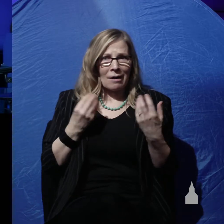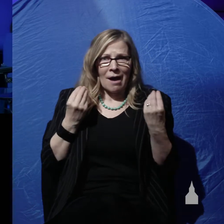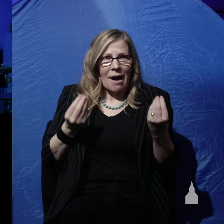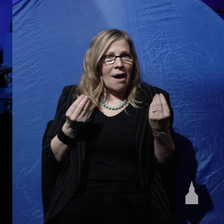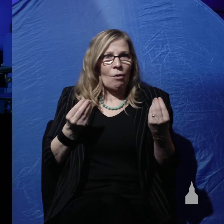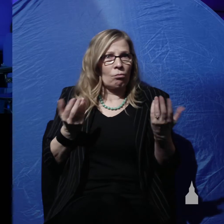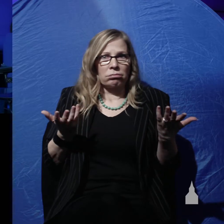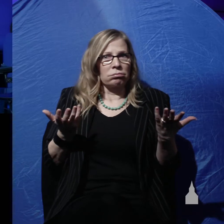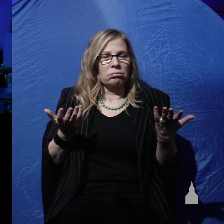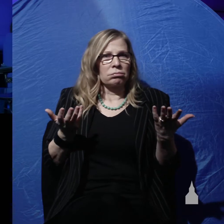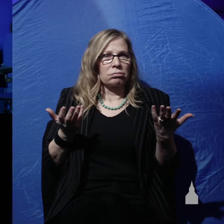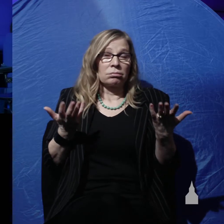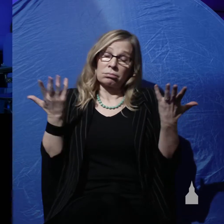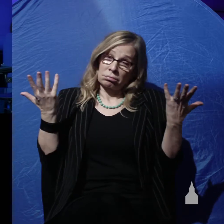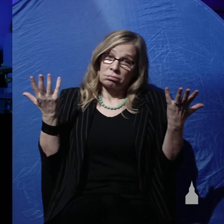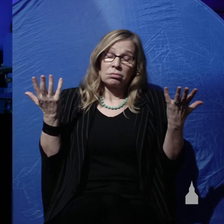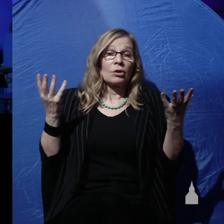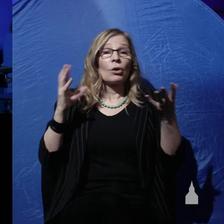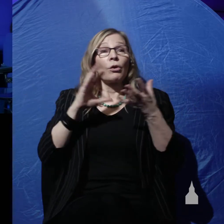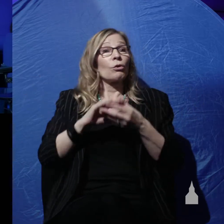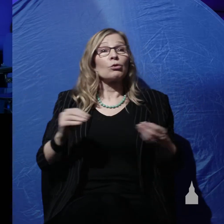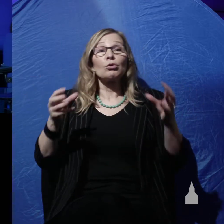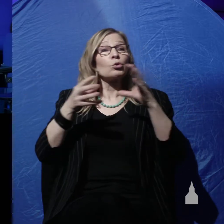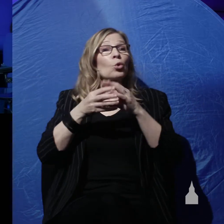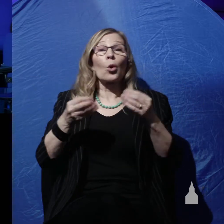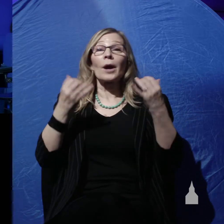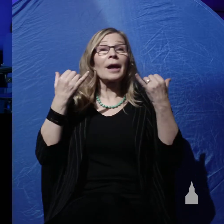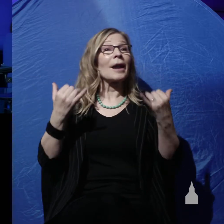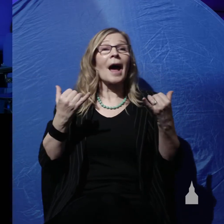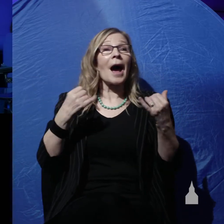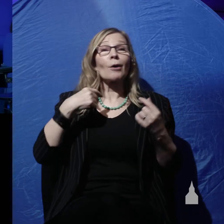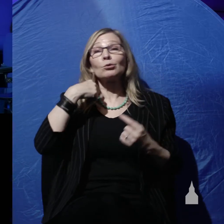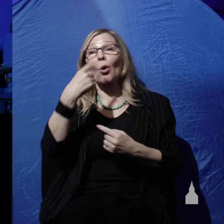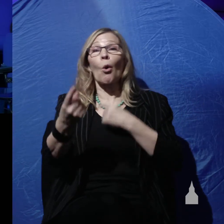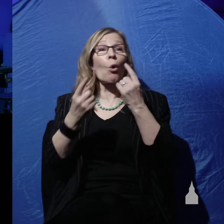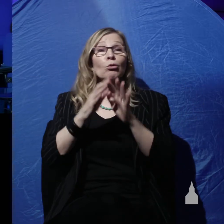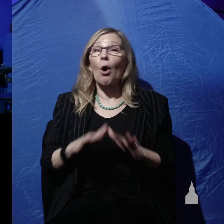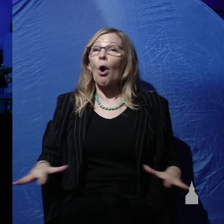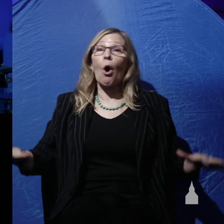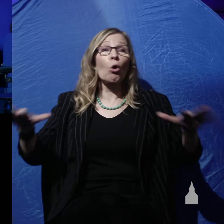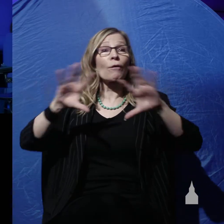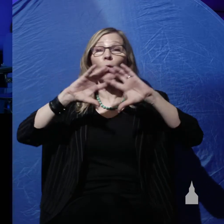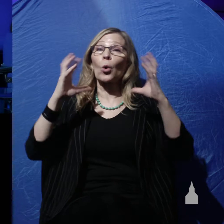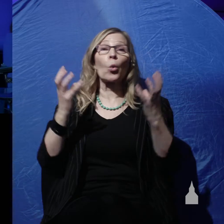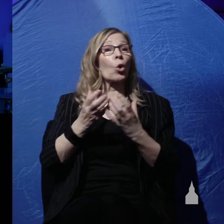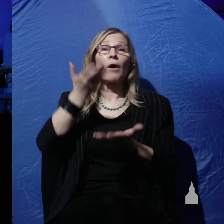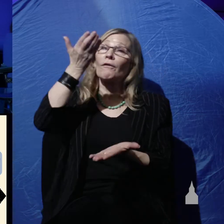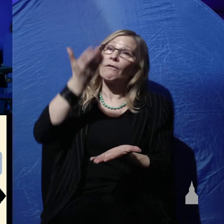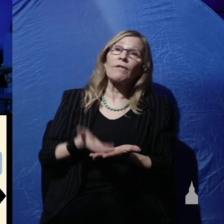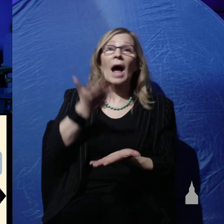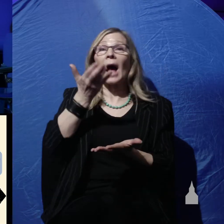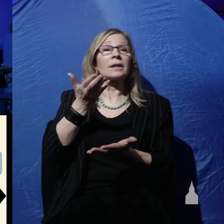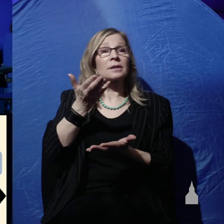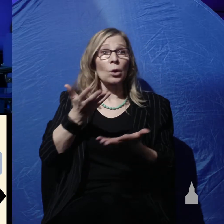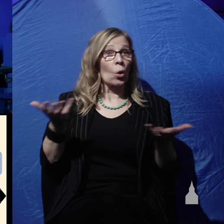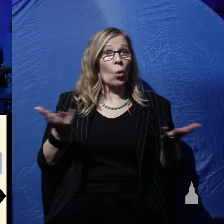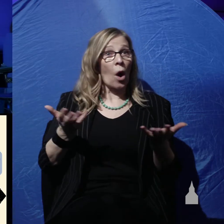Well, the story that is told all over the world and every country as scientific fact is the evolution